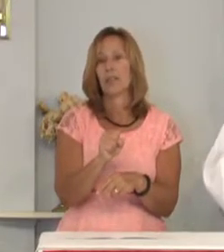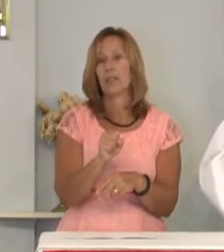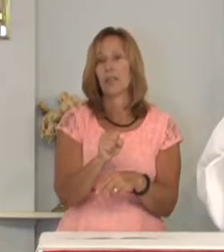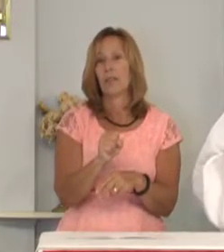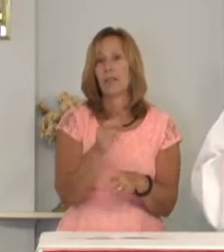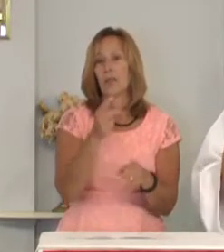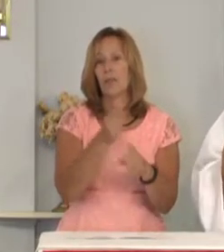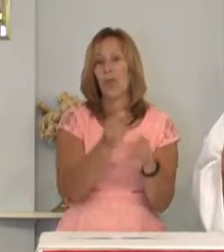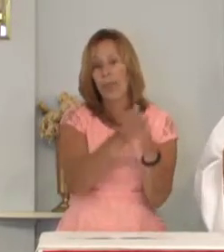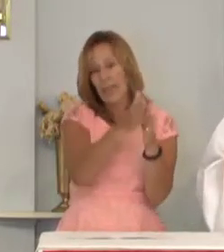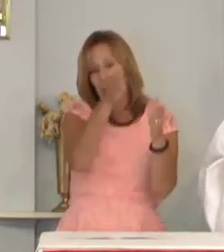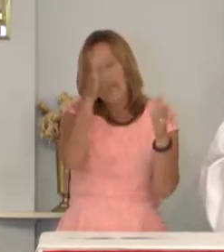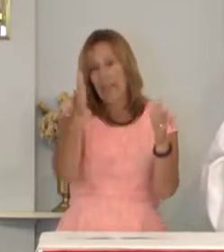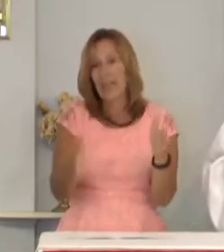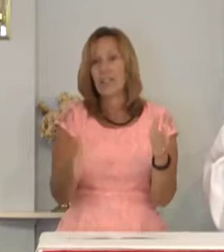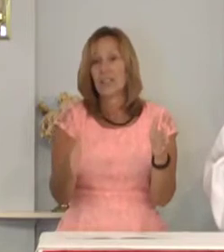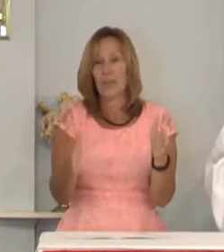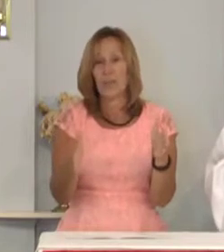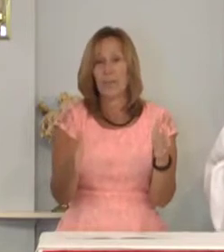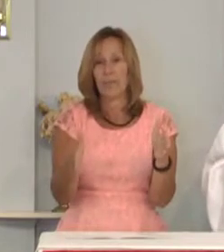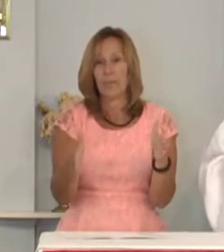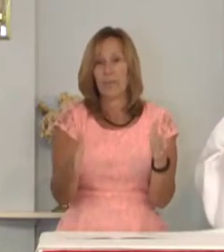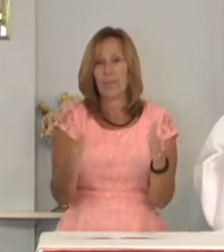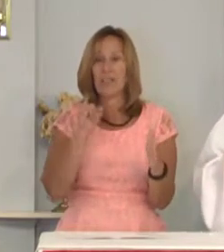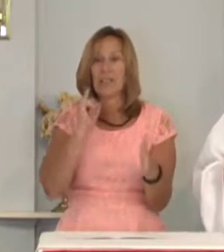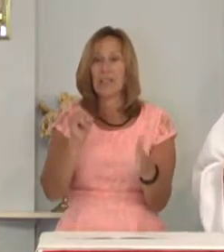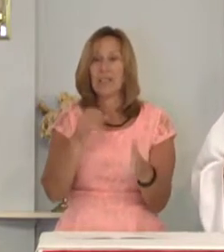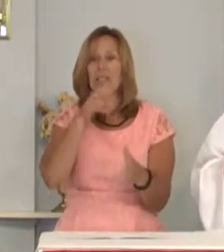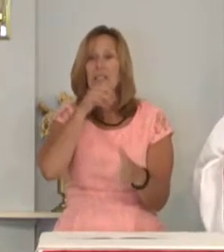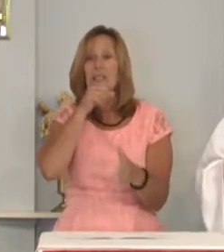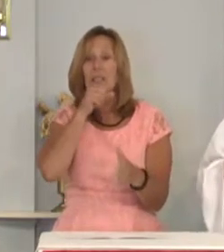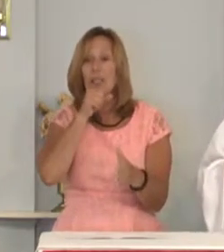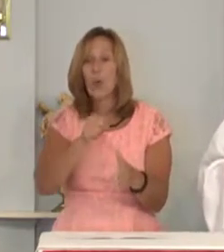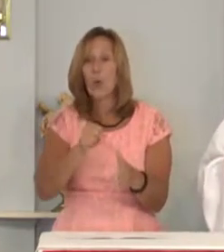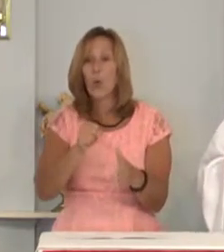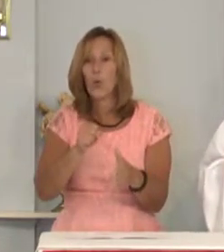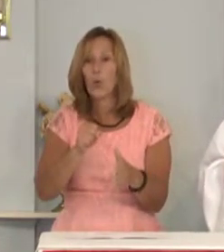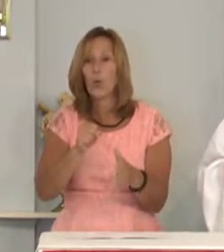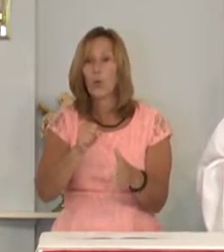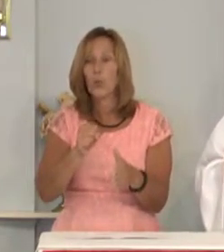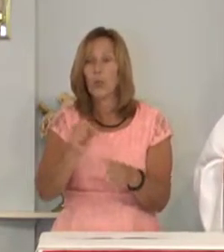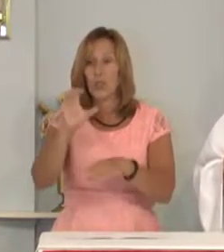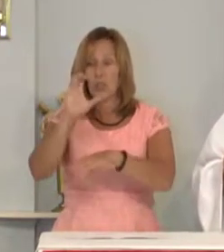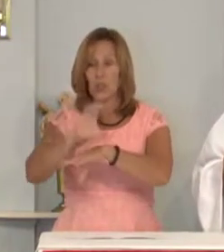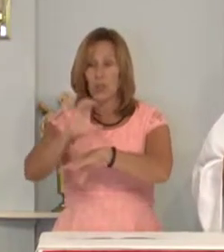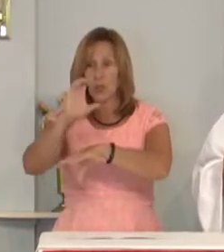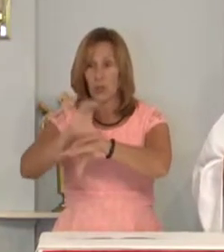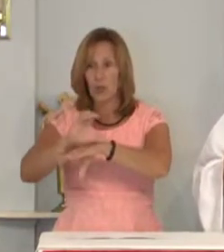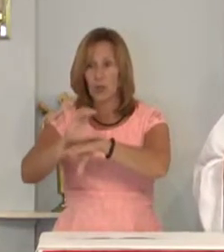Right next to it stands the old Coventry cathedral.